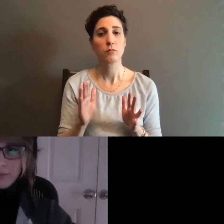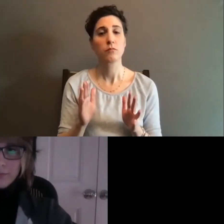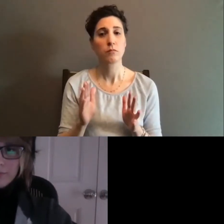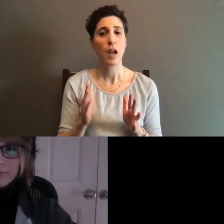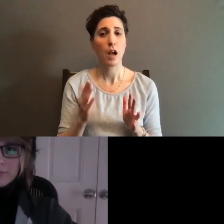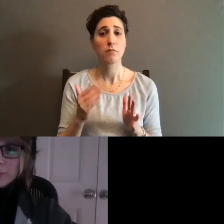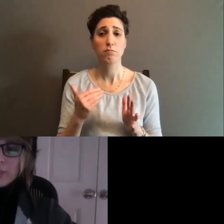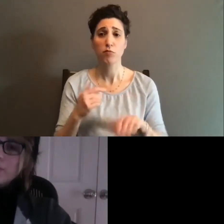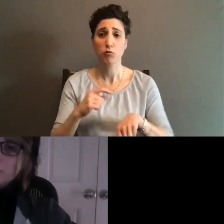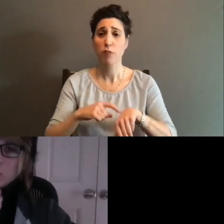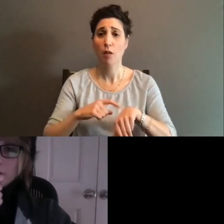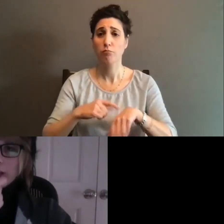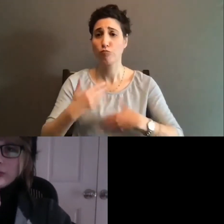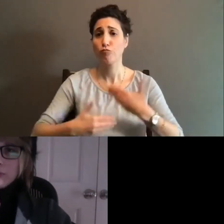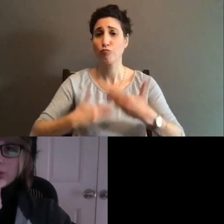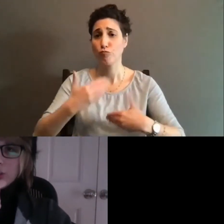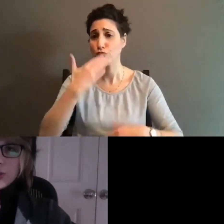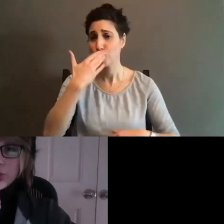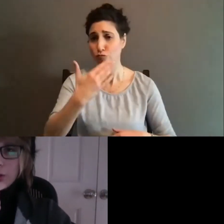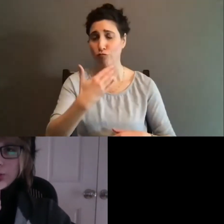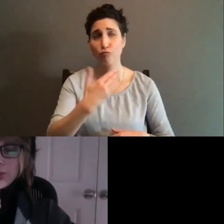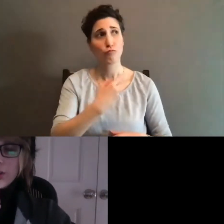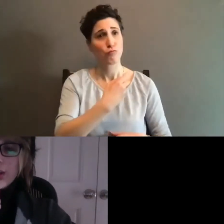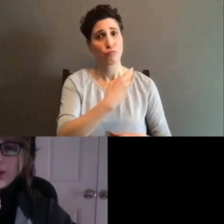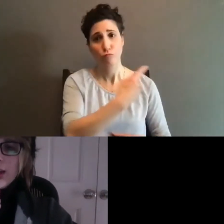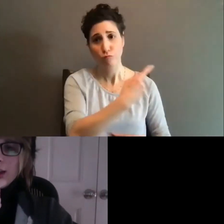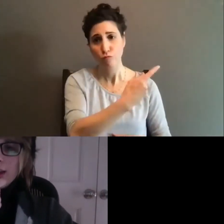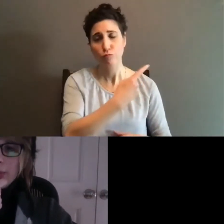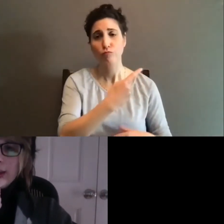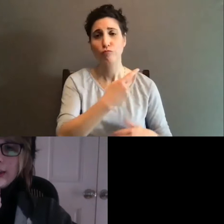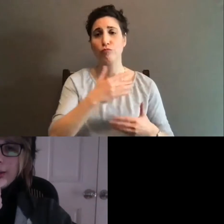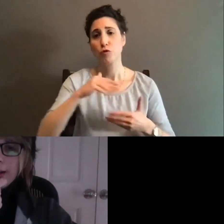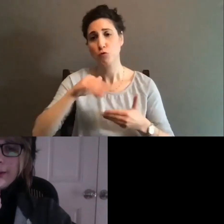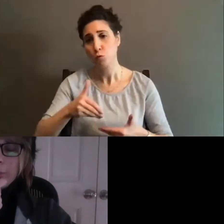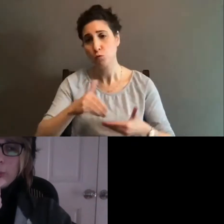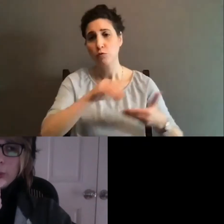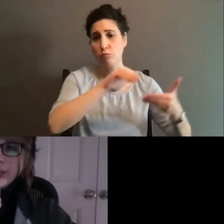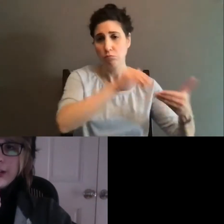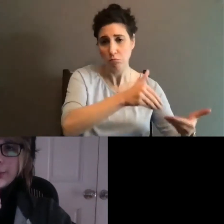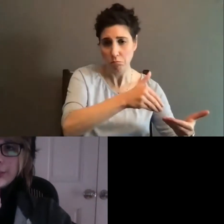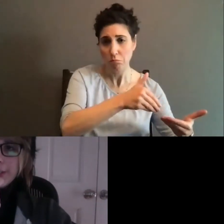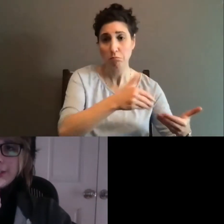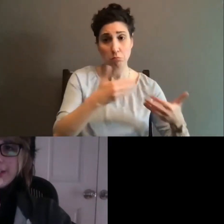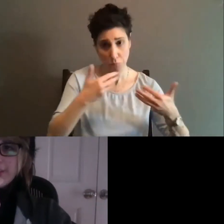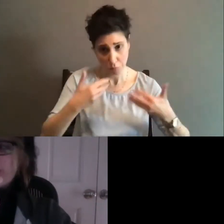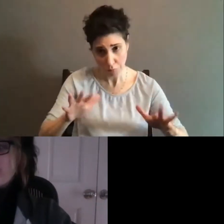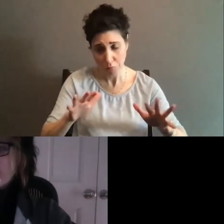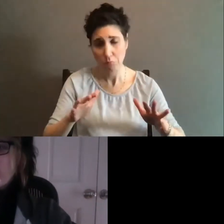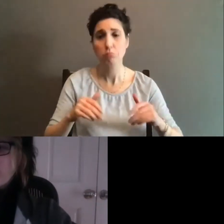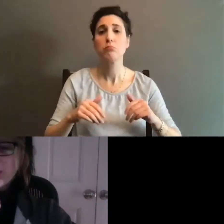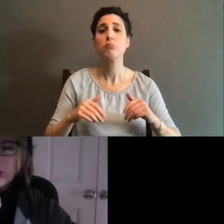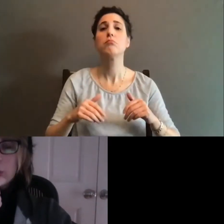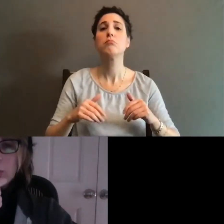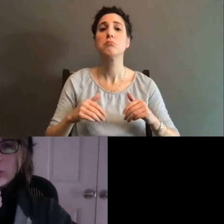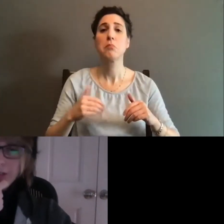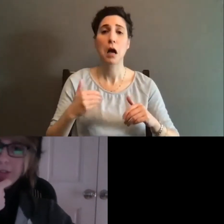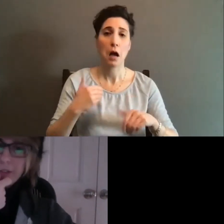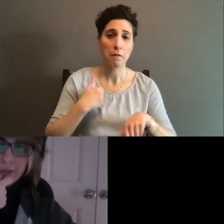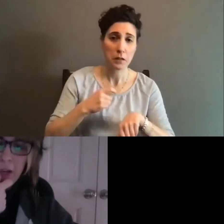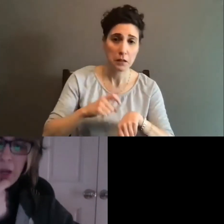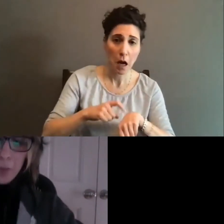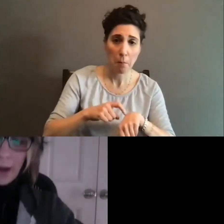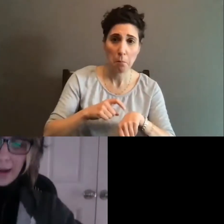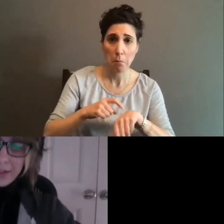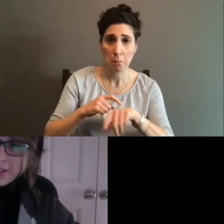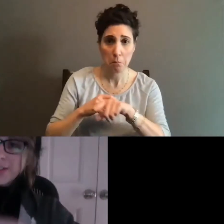of time for me and Victoria to do intros. And then, uh, when we're done, we can see if we have time, anyone wants